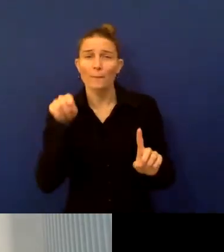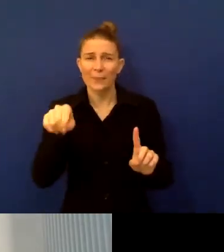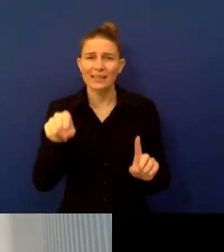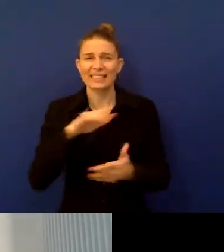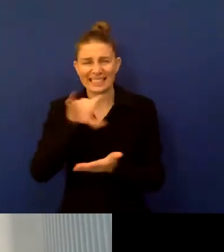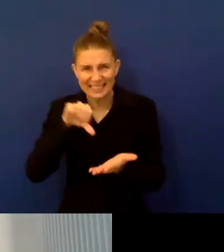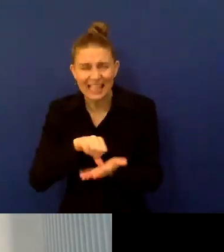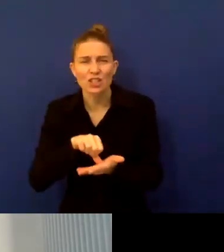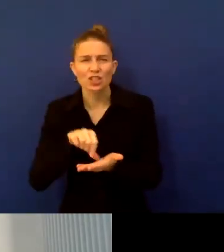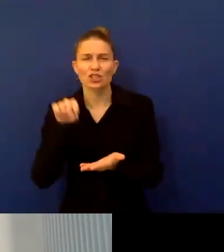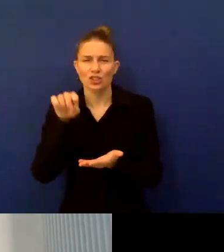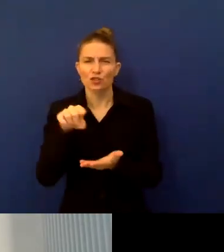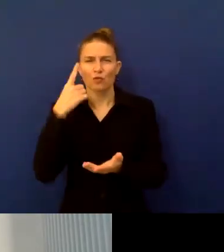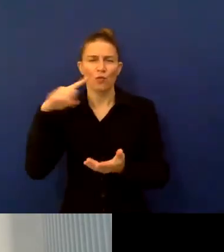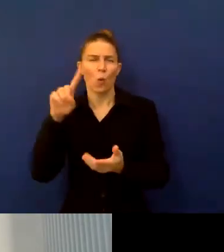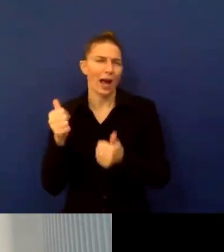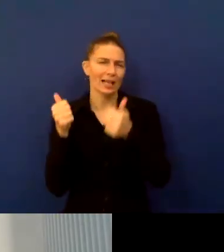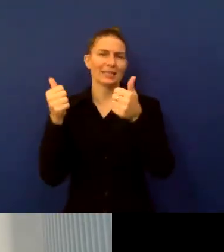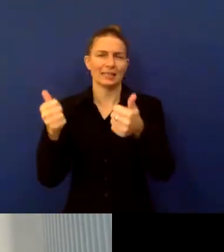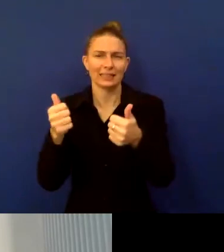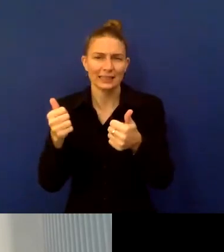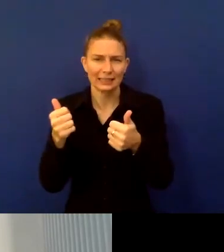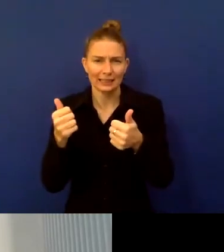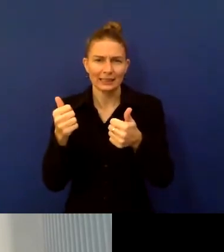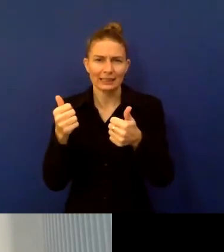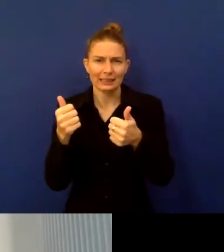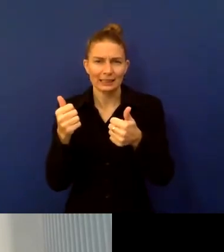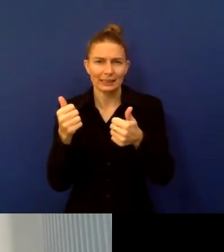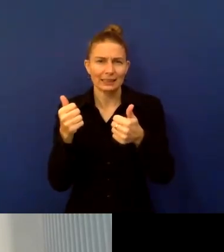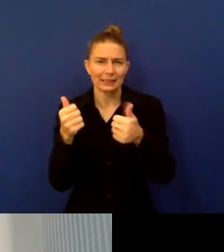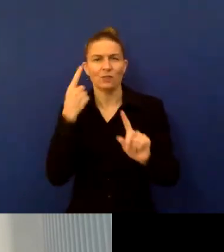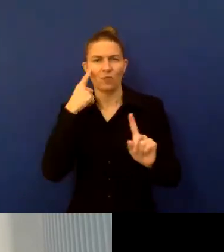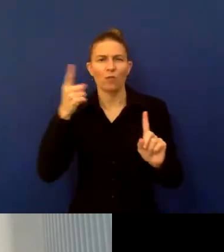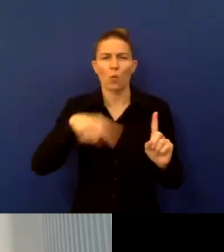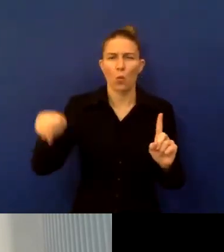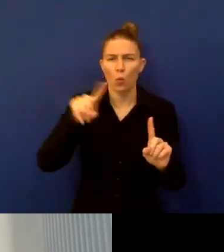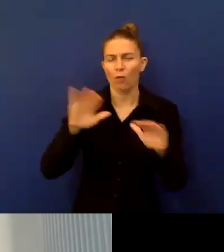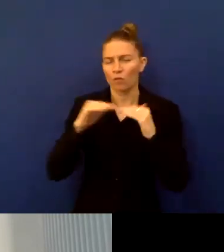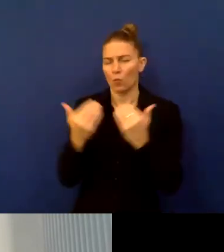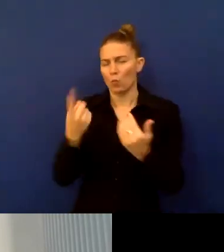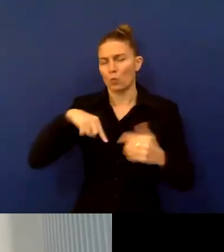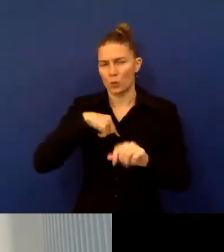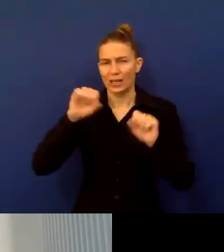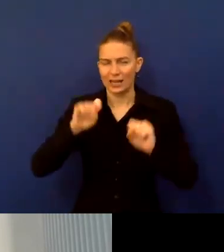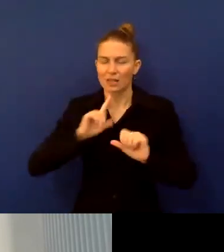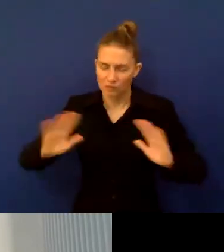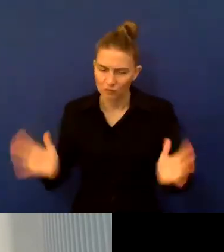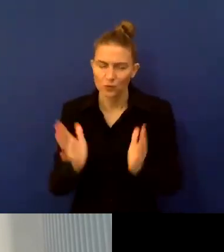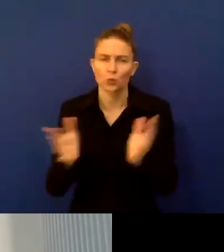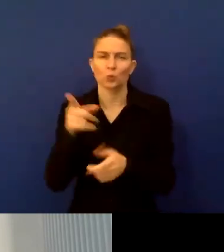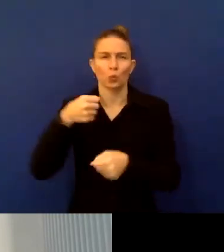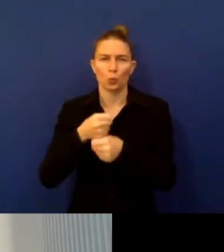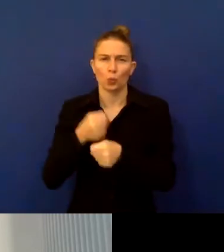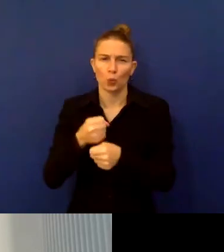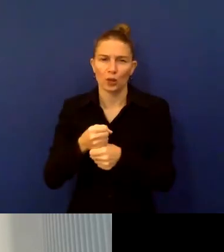children with disabilities. That will be the opportunity and the forum to which we are going to foster the work, our data